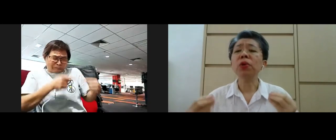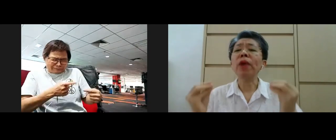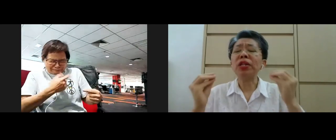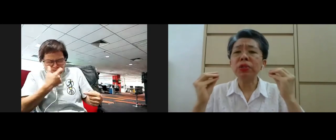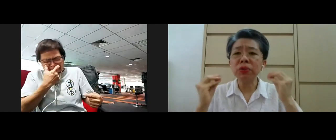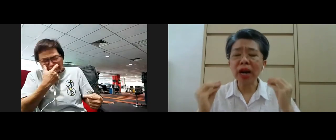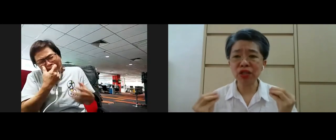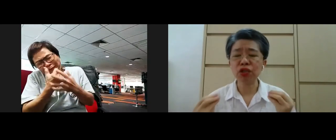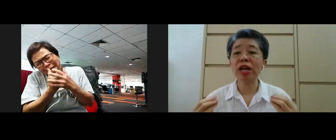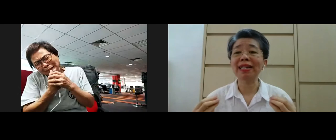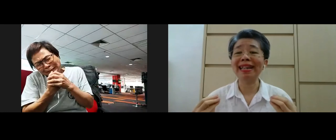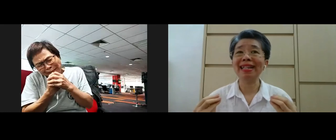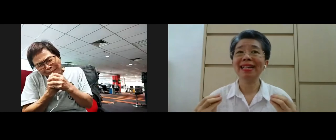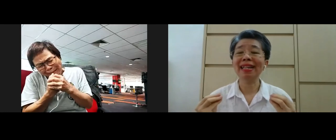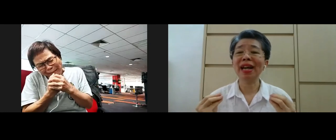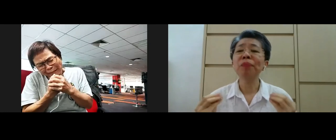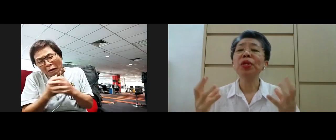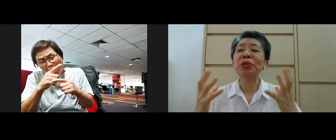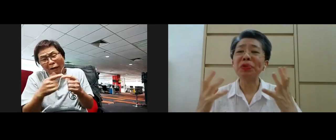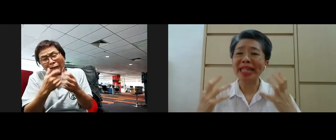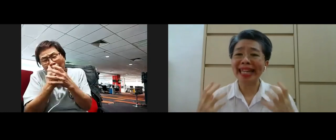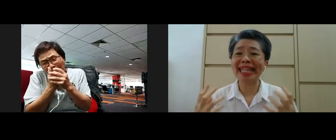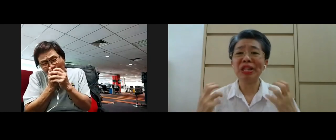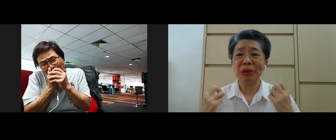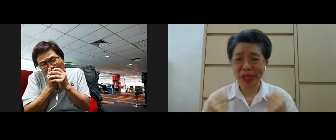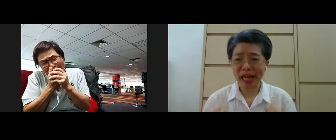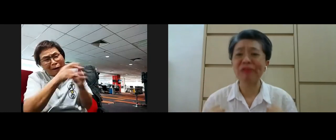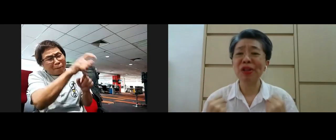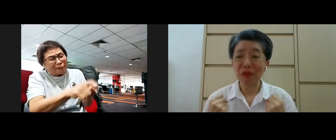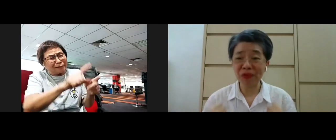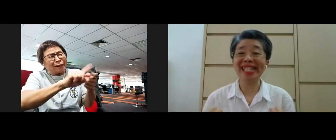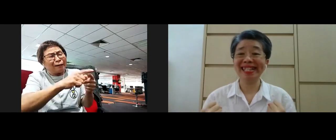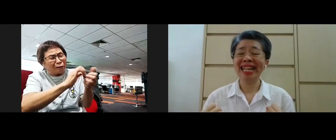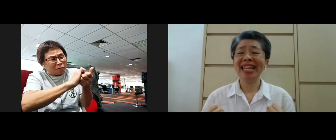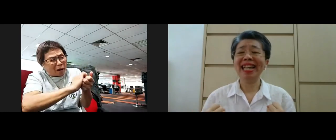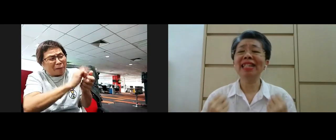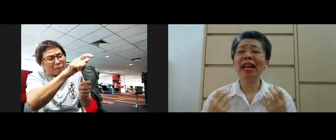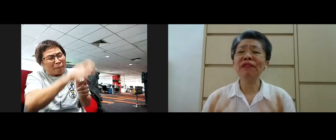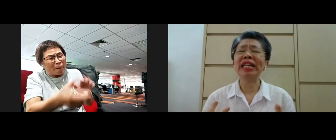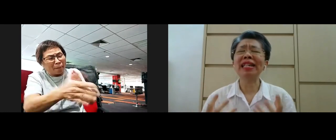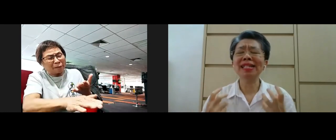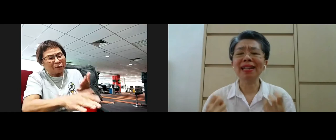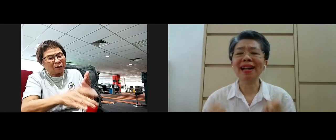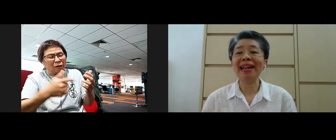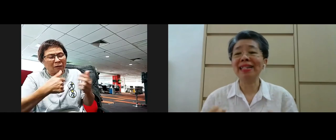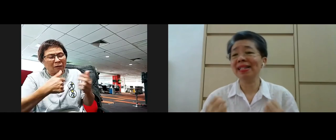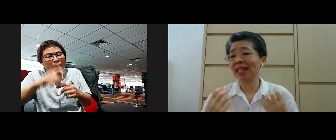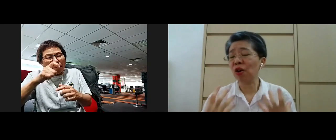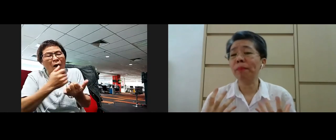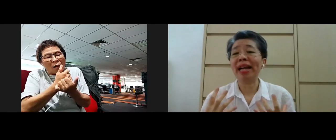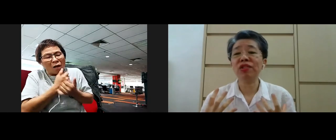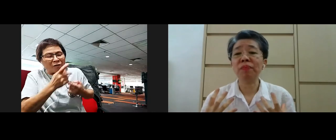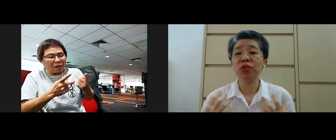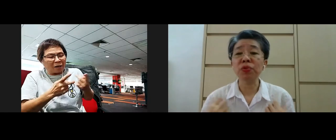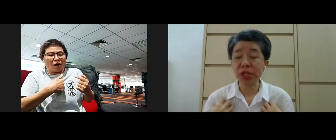so when you are struggling yeah you need it yourself first yeah the lovingness the kindness